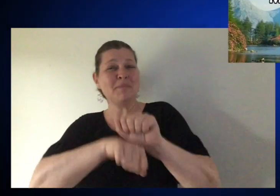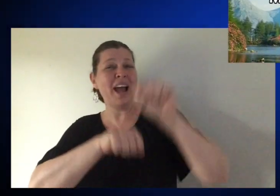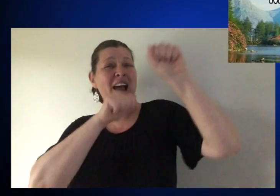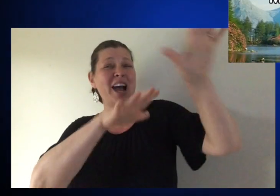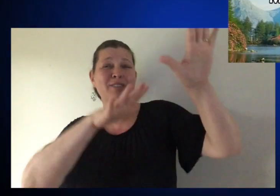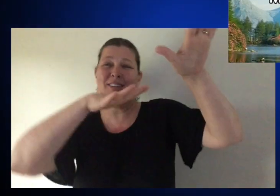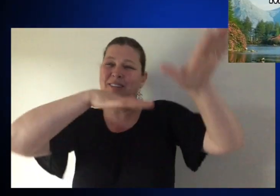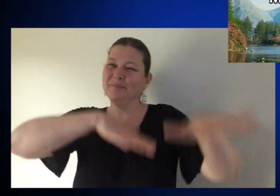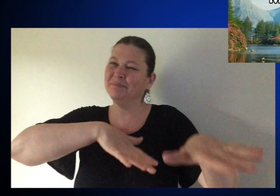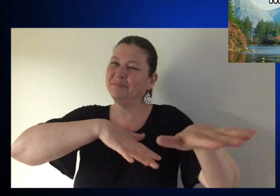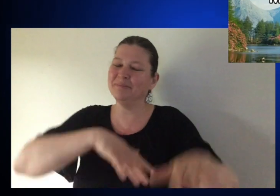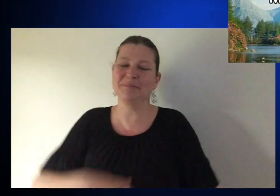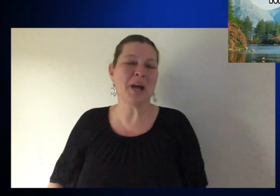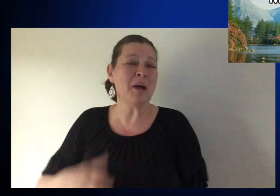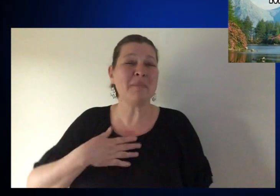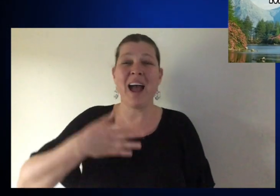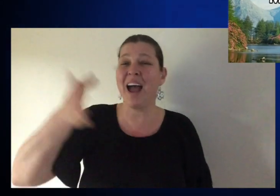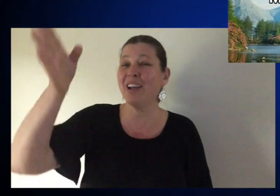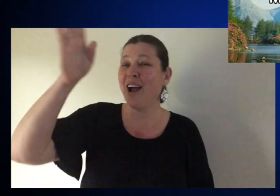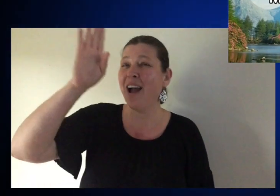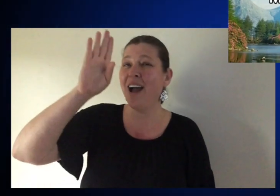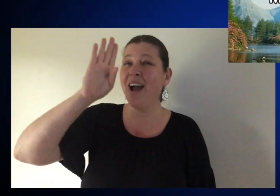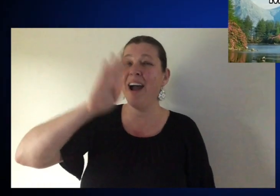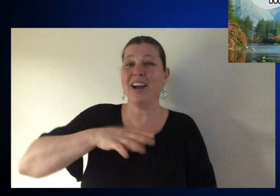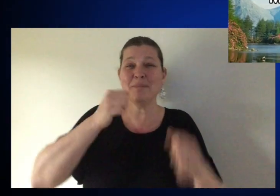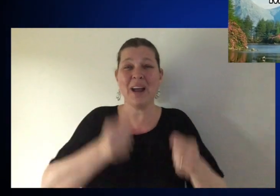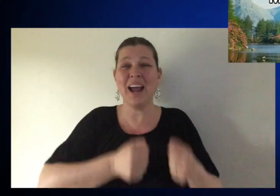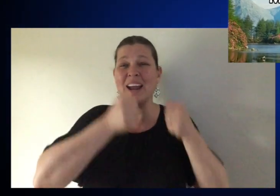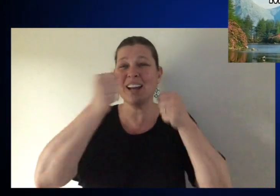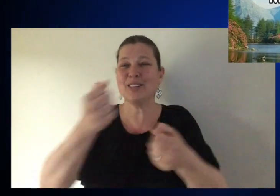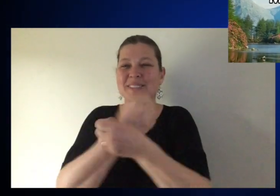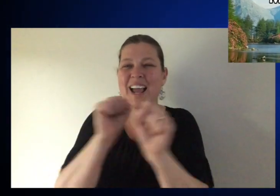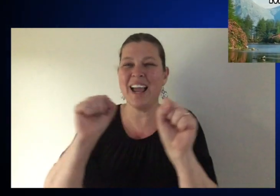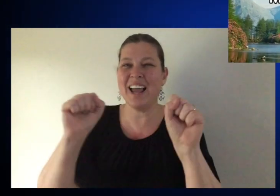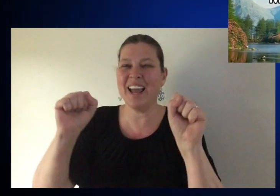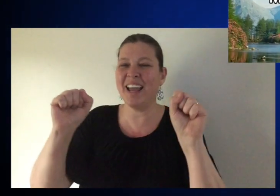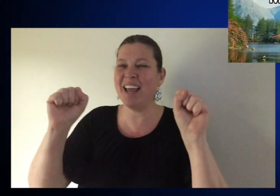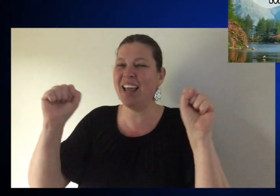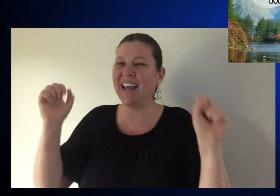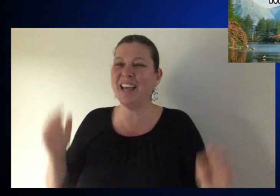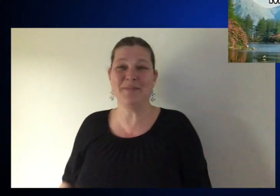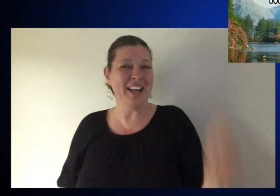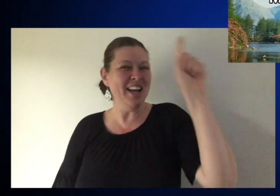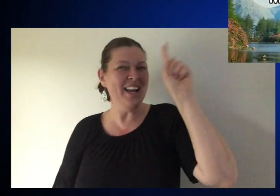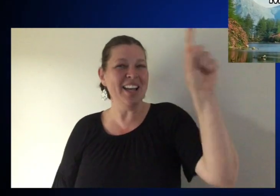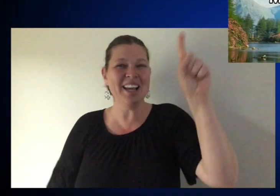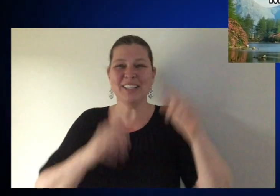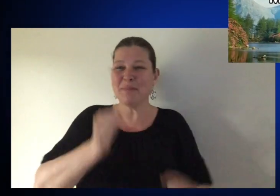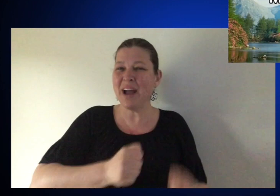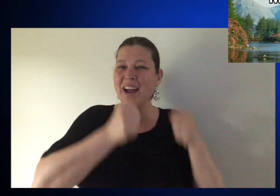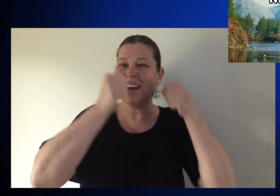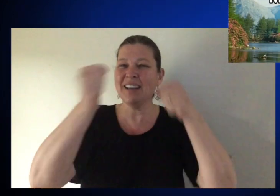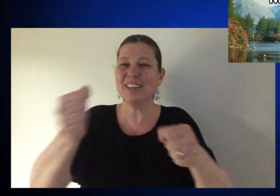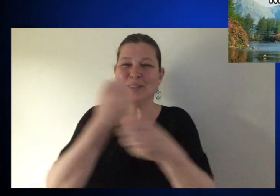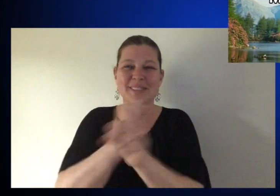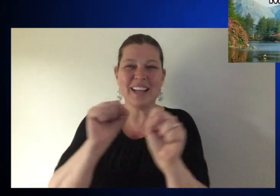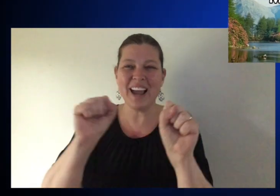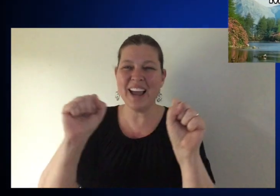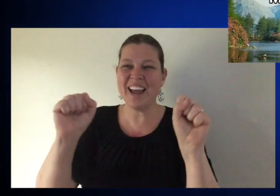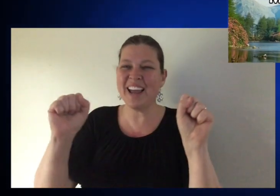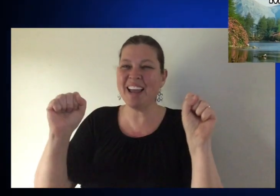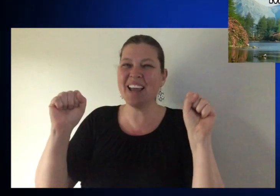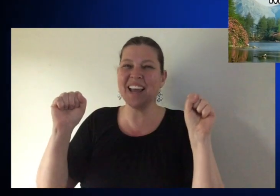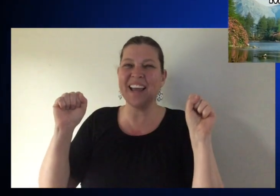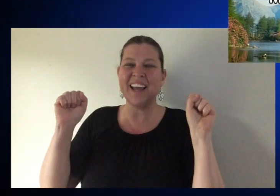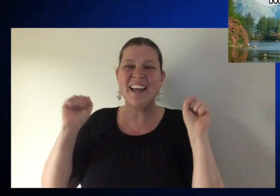He can move the mountains. And my God is mighty to save, He